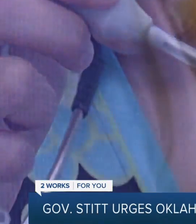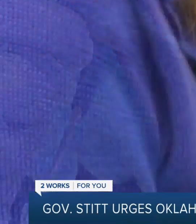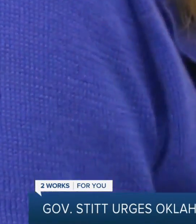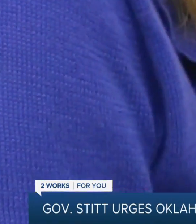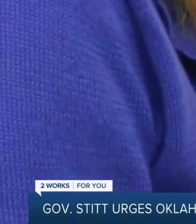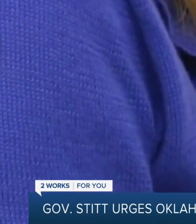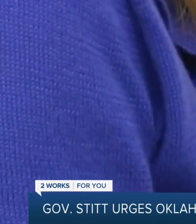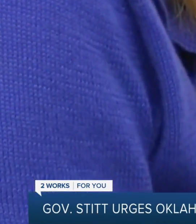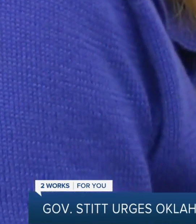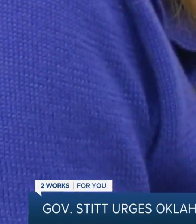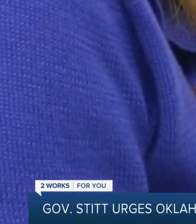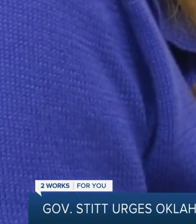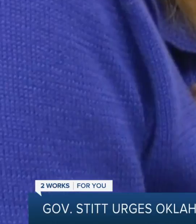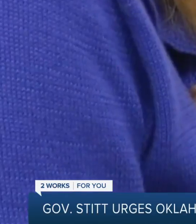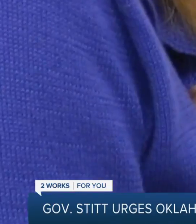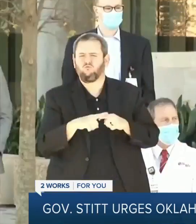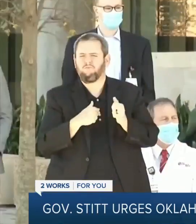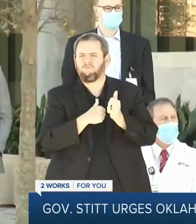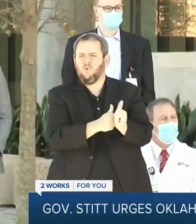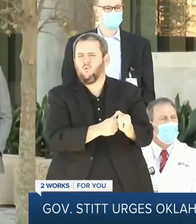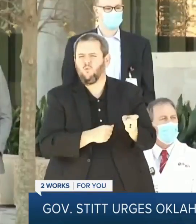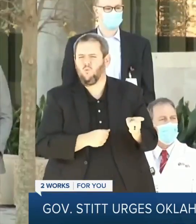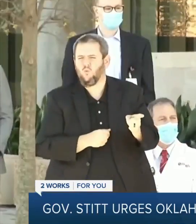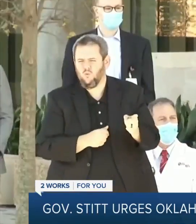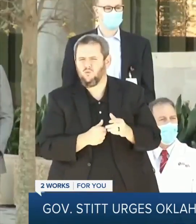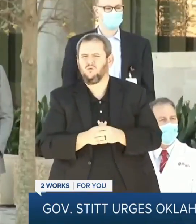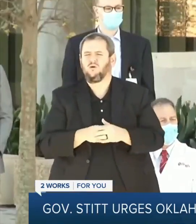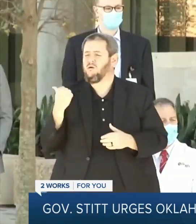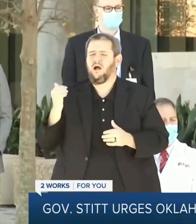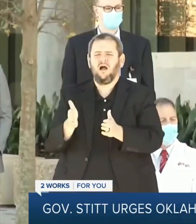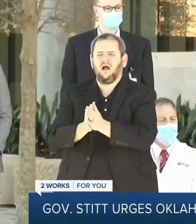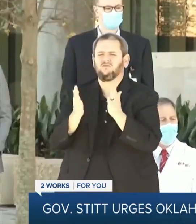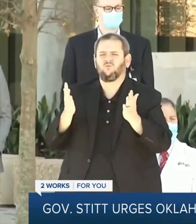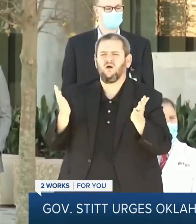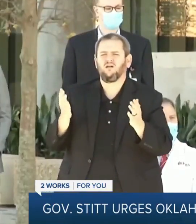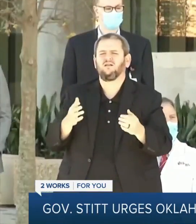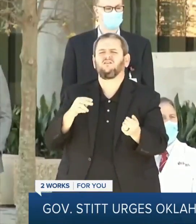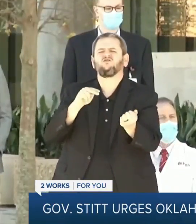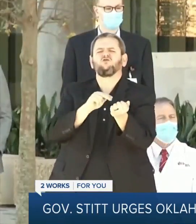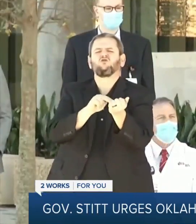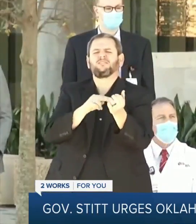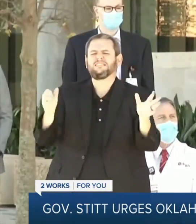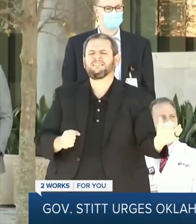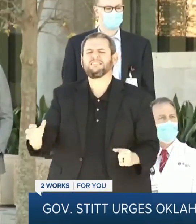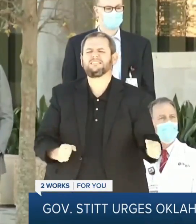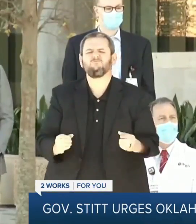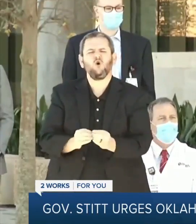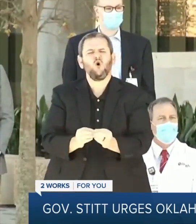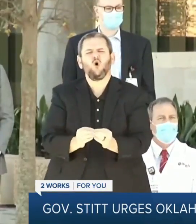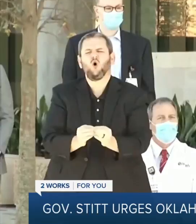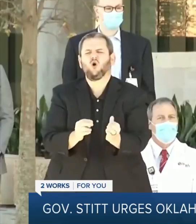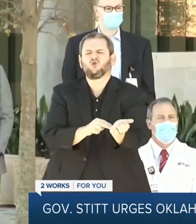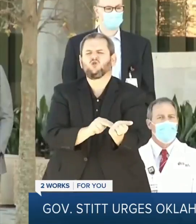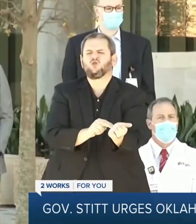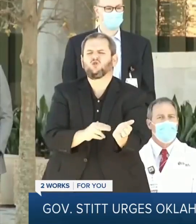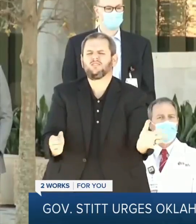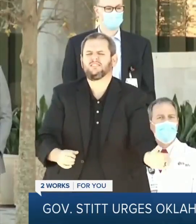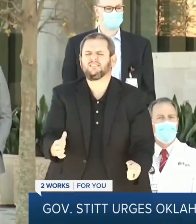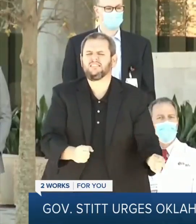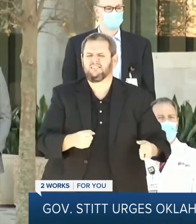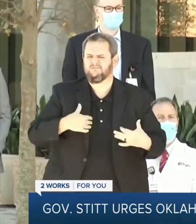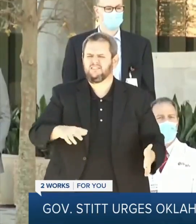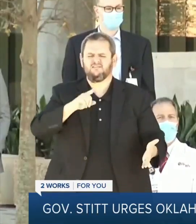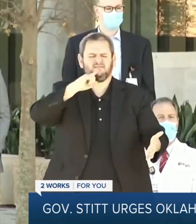governor making changes and seeking outside help. We've instructed the nursing board to clear any red tape to allow nursing